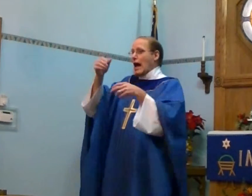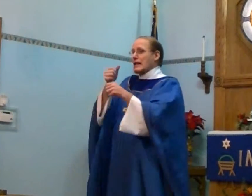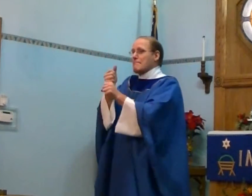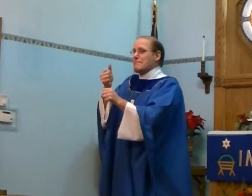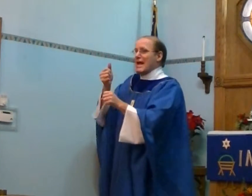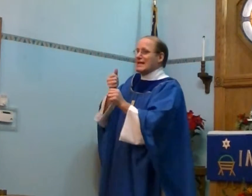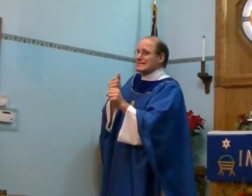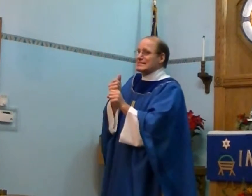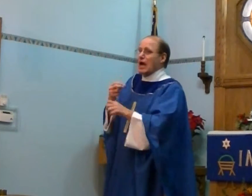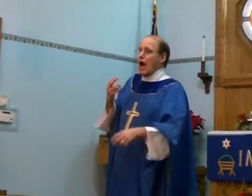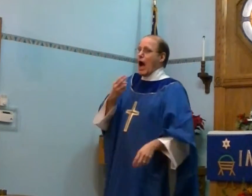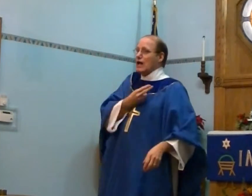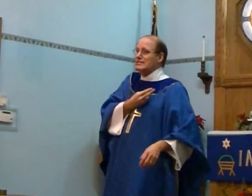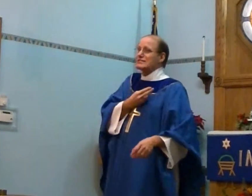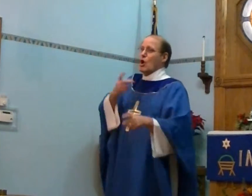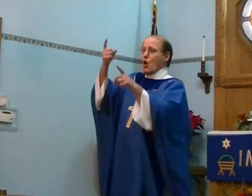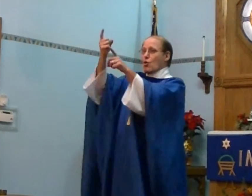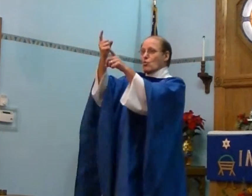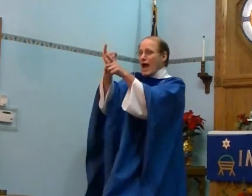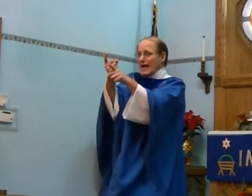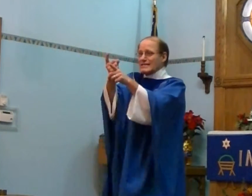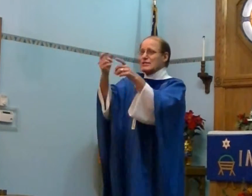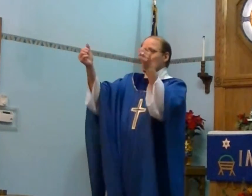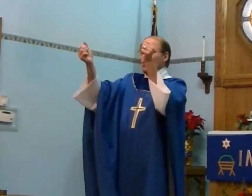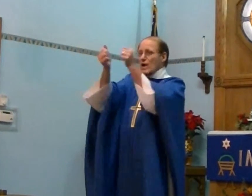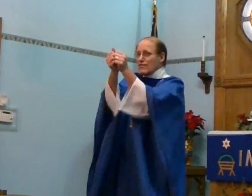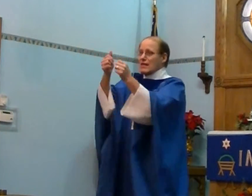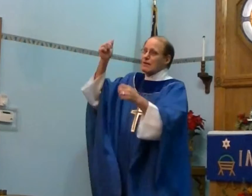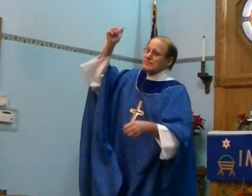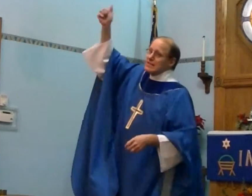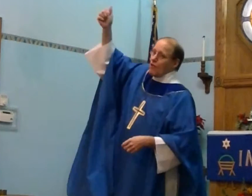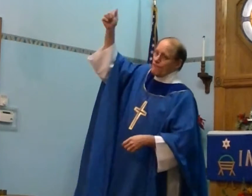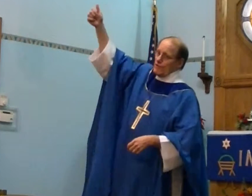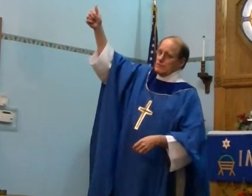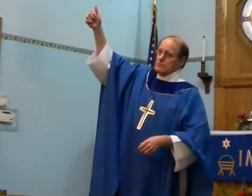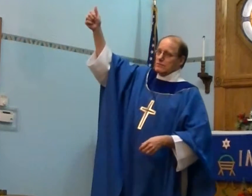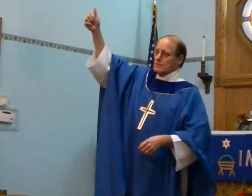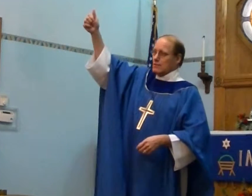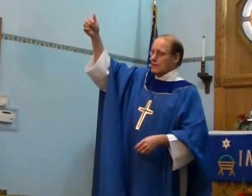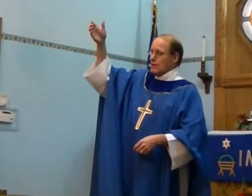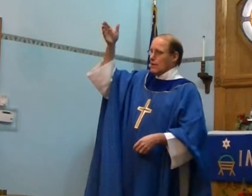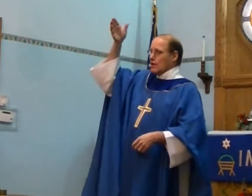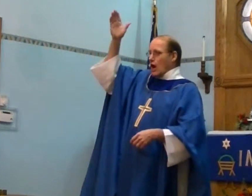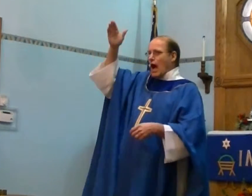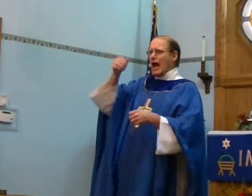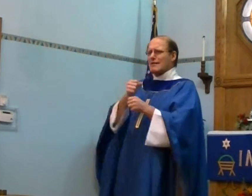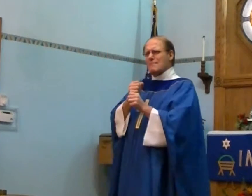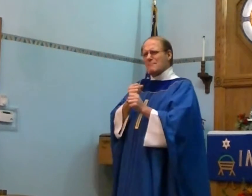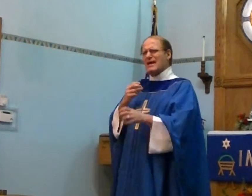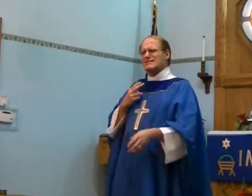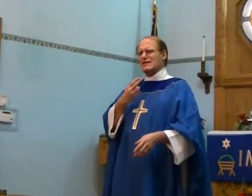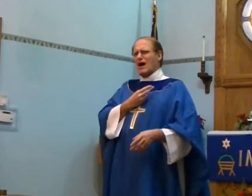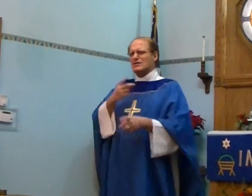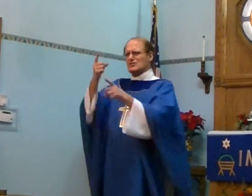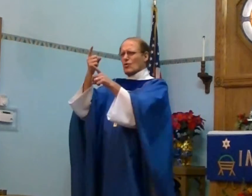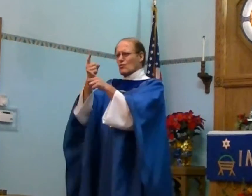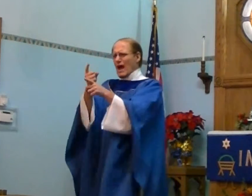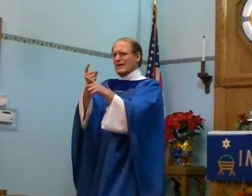makes us right with himself. God makes us right